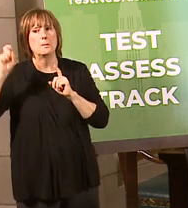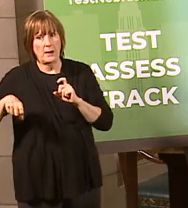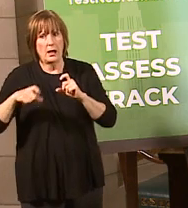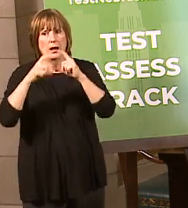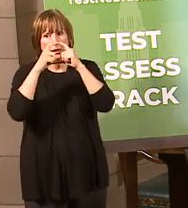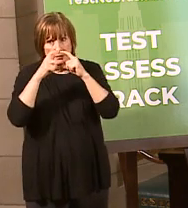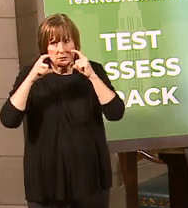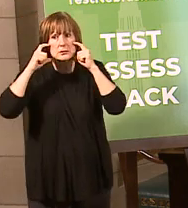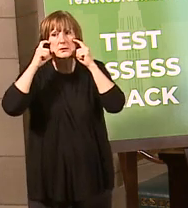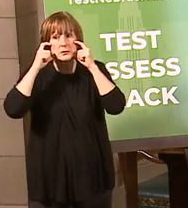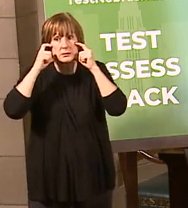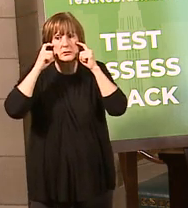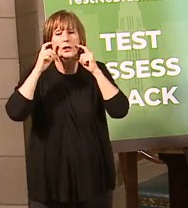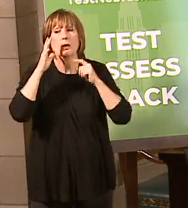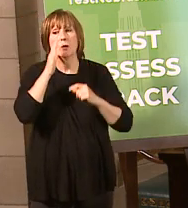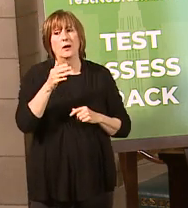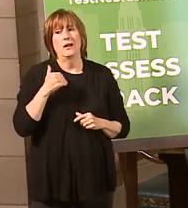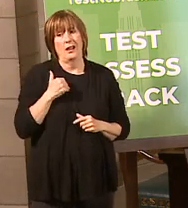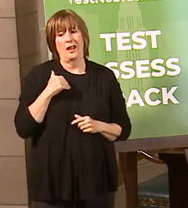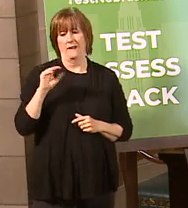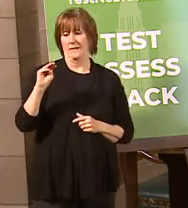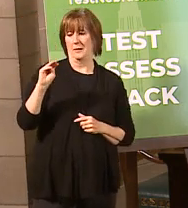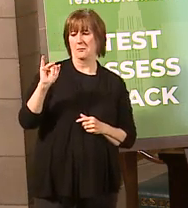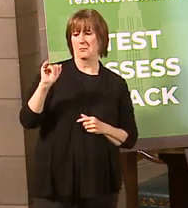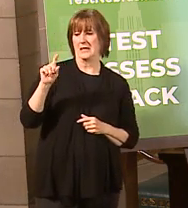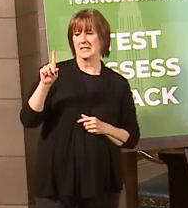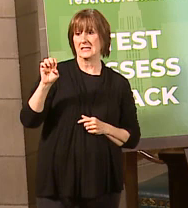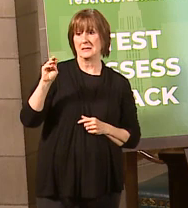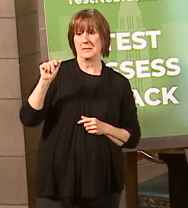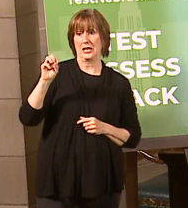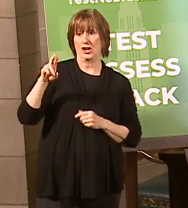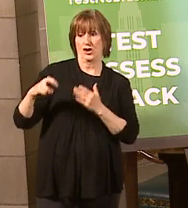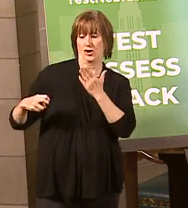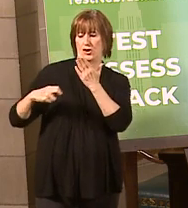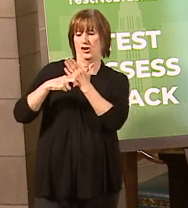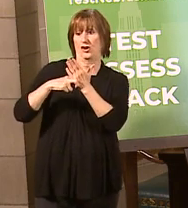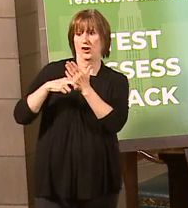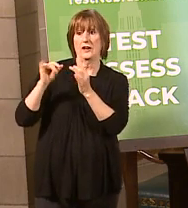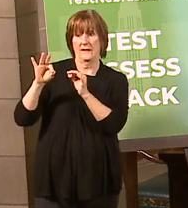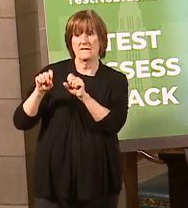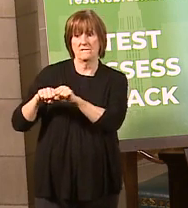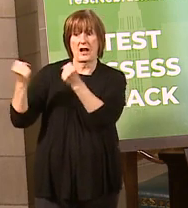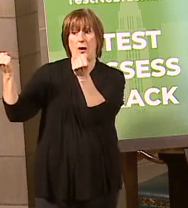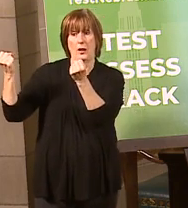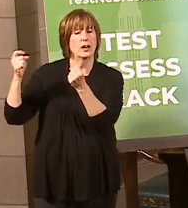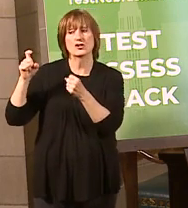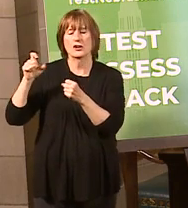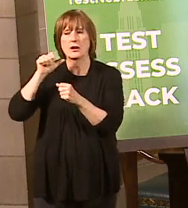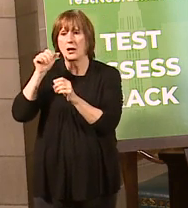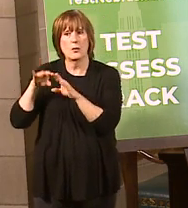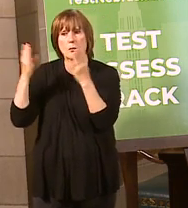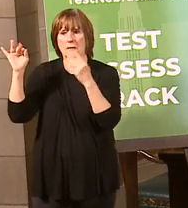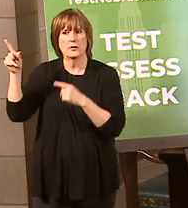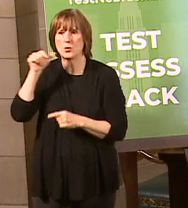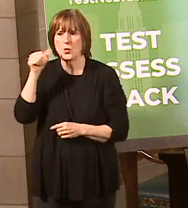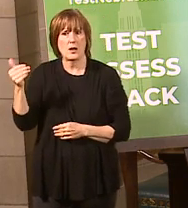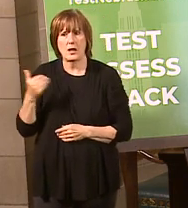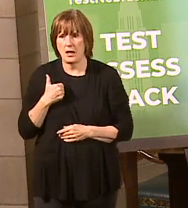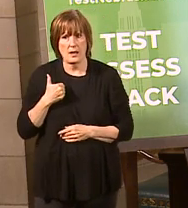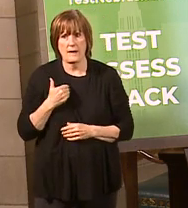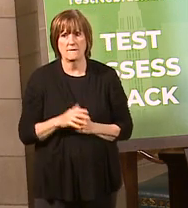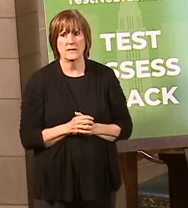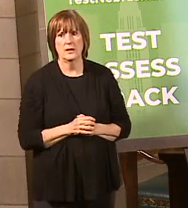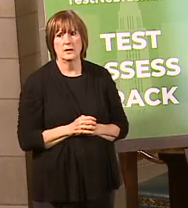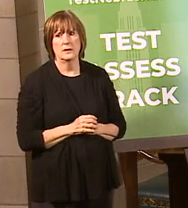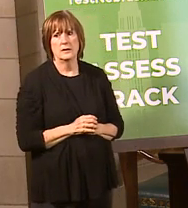violate that. So, if you cannot meet those, then yes, you should not open. And one more follow-up. Is the state helping supply cleaning products to these in